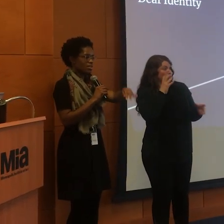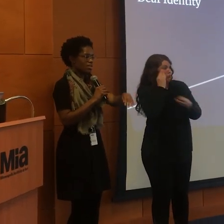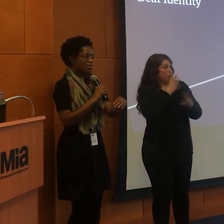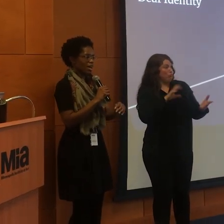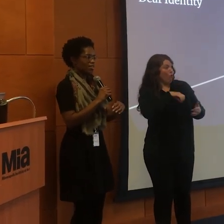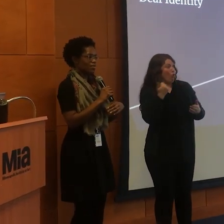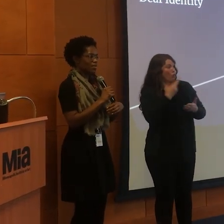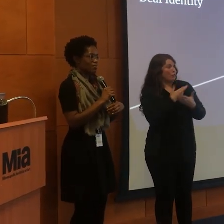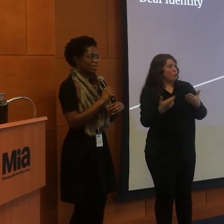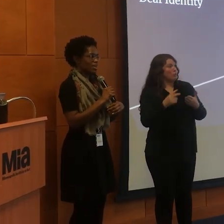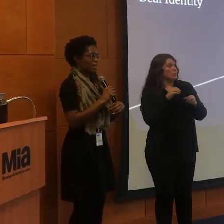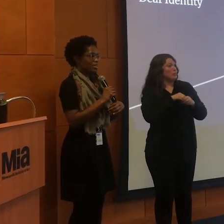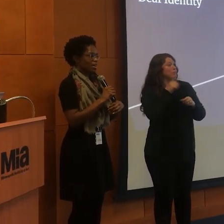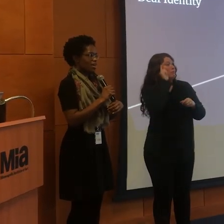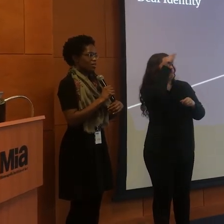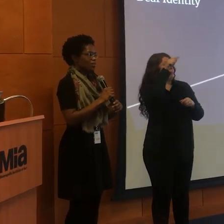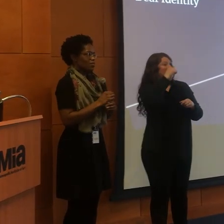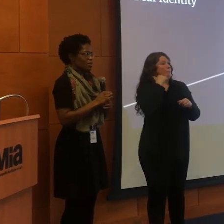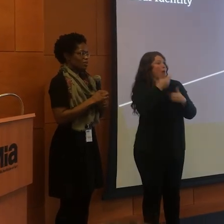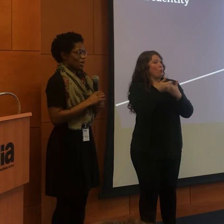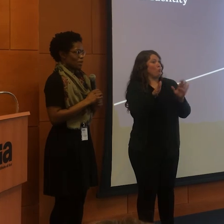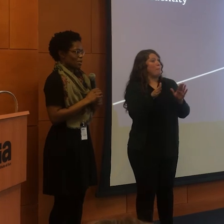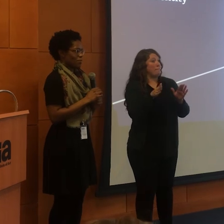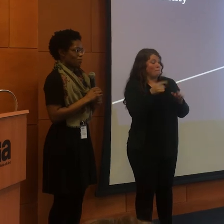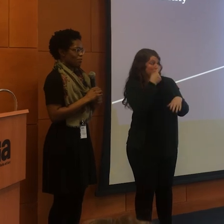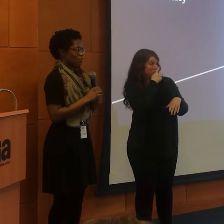is in the back of the room. If you'd let it mind coming up. Yeah.